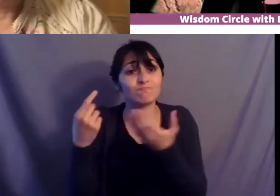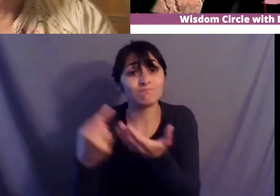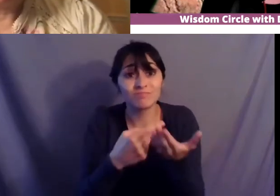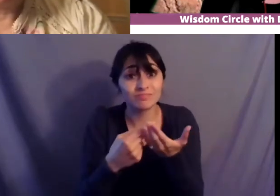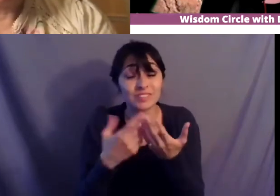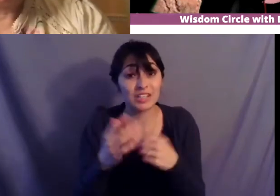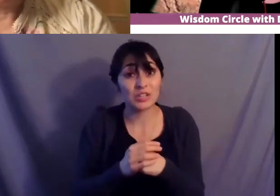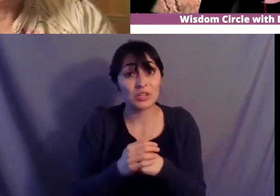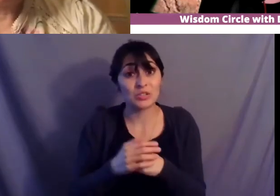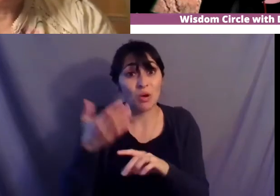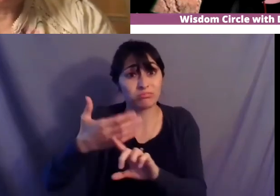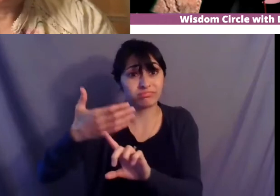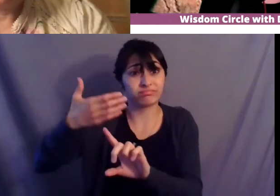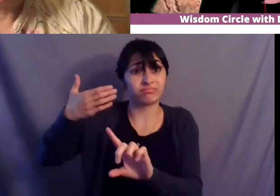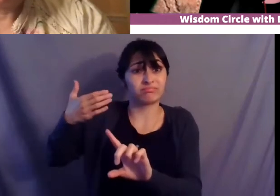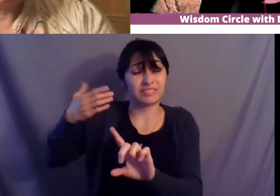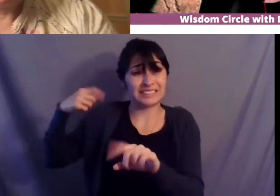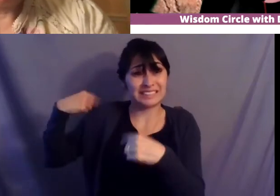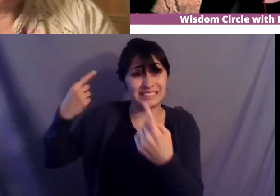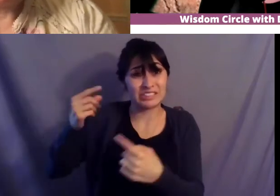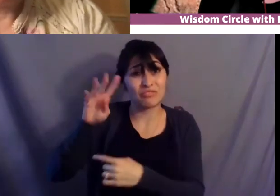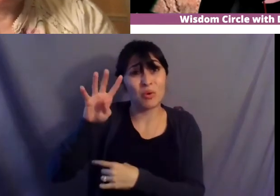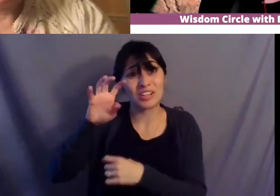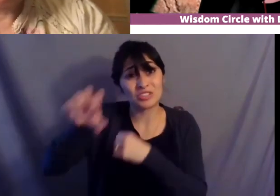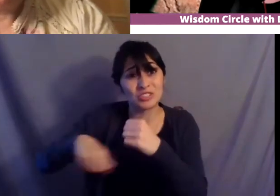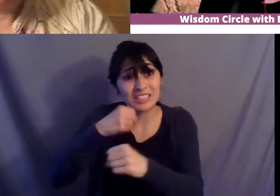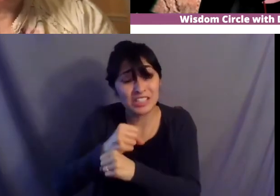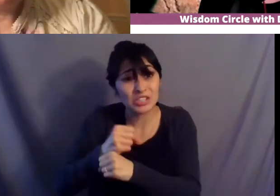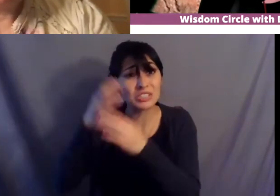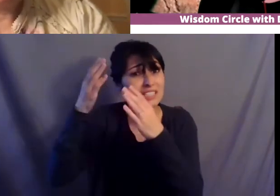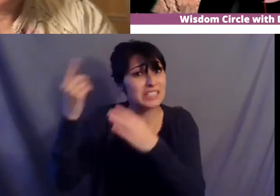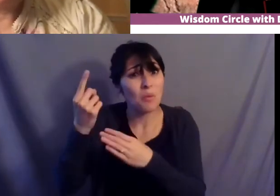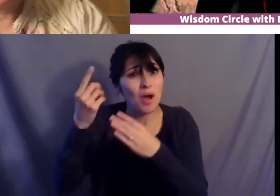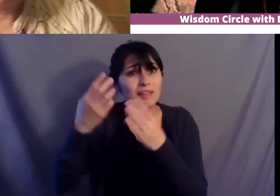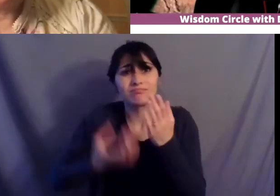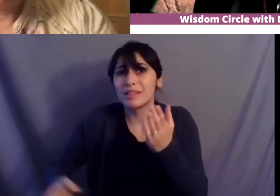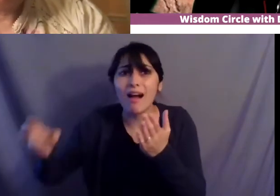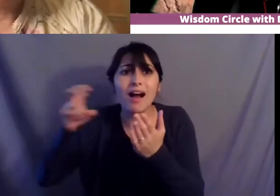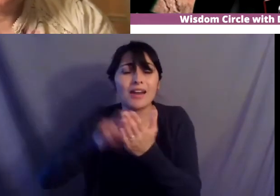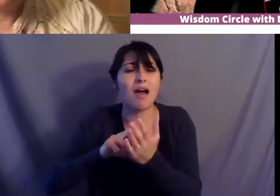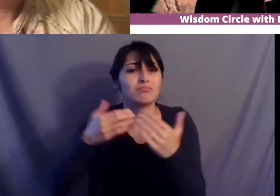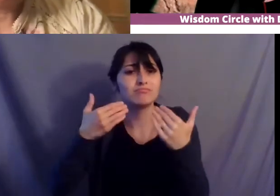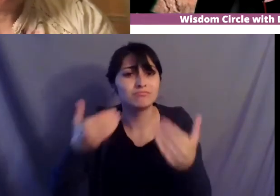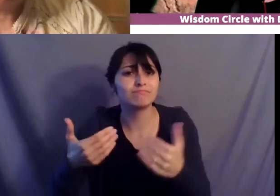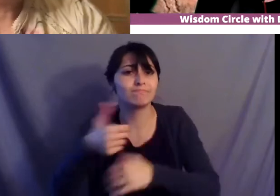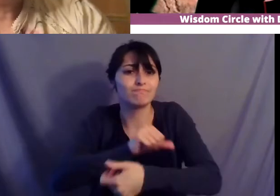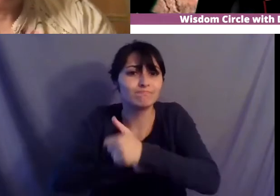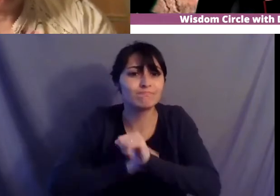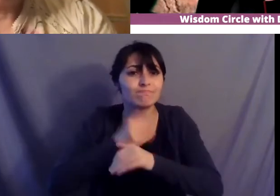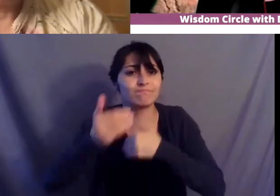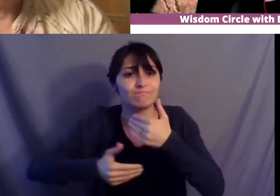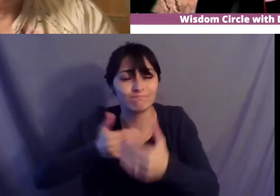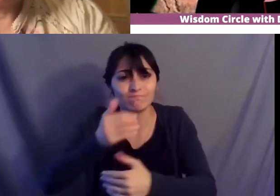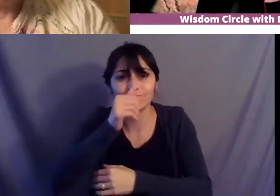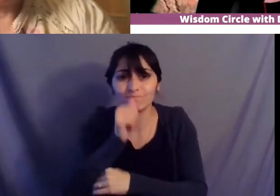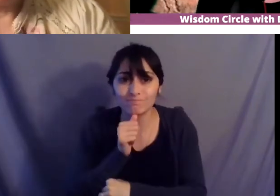every day for 400 years so this could happen thank you you know absolutely yeah well